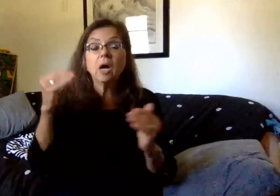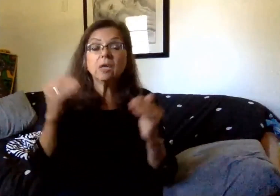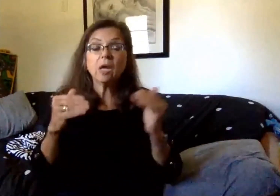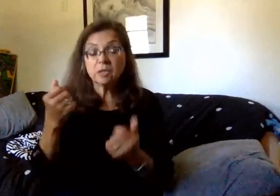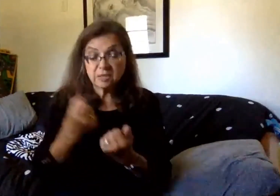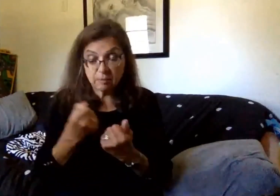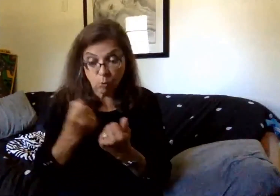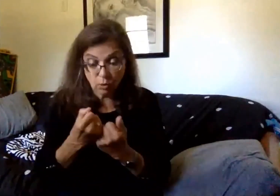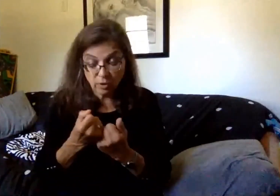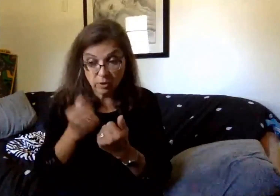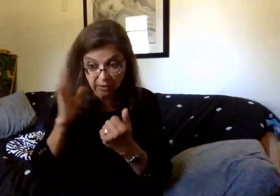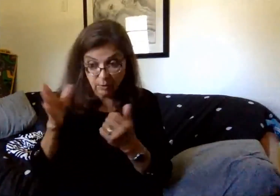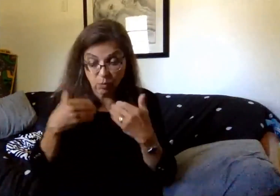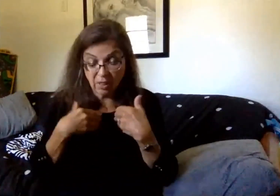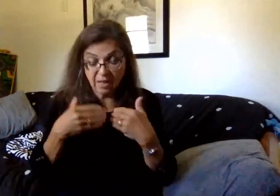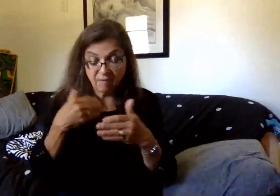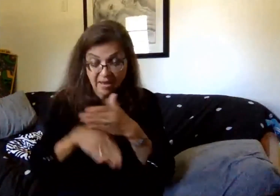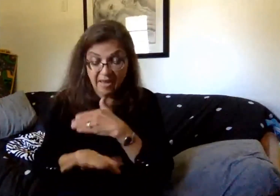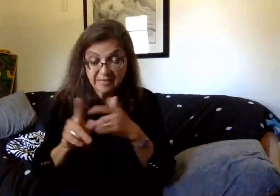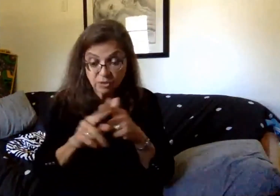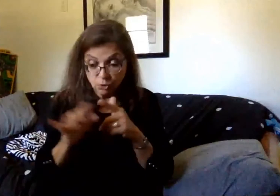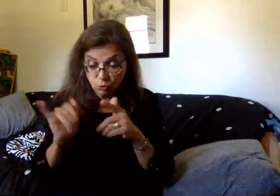assigned adult on days they are not in school?